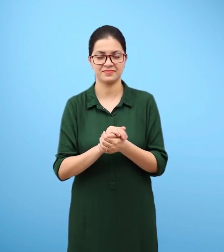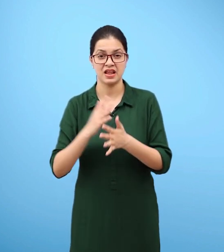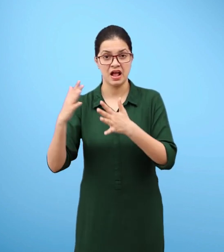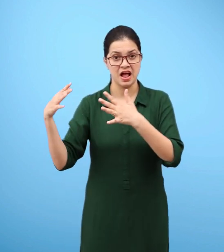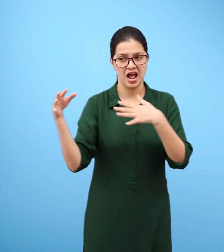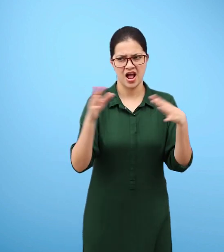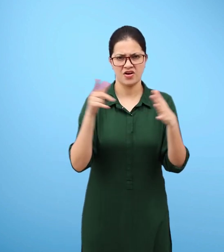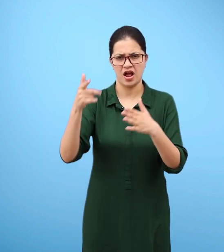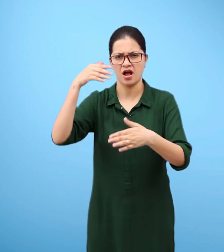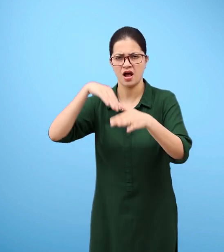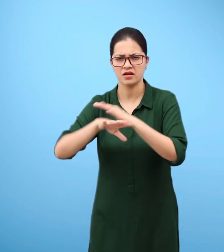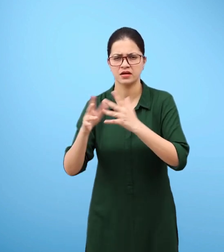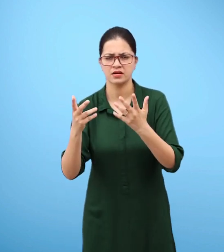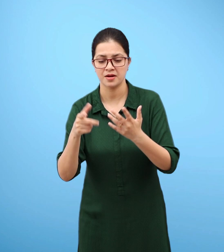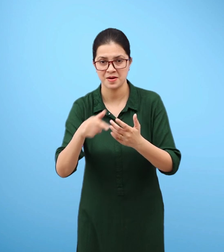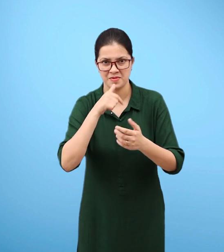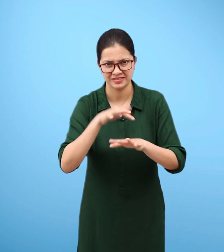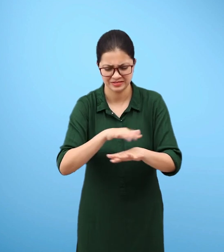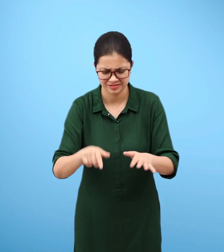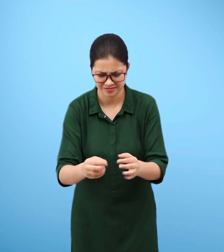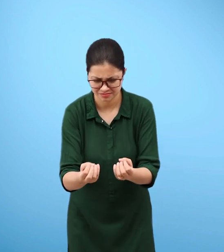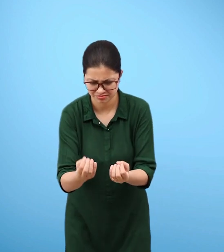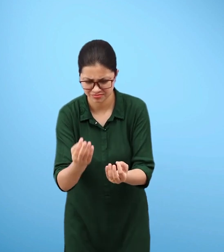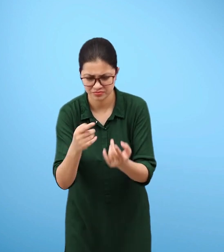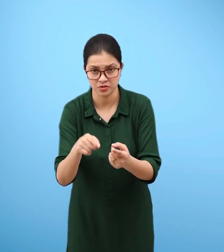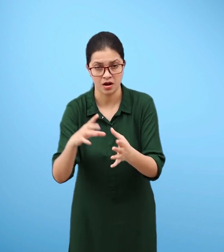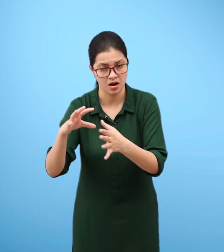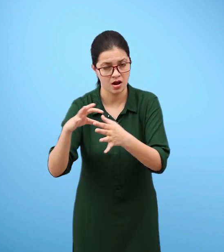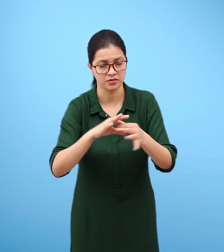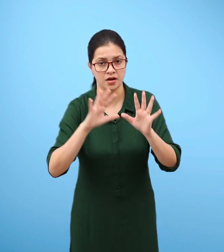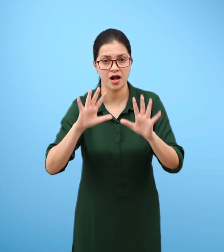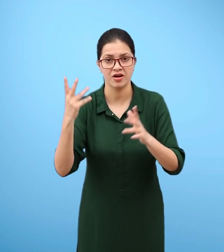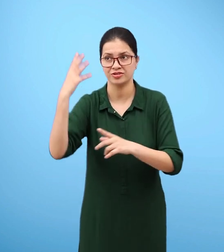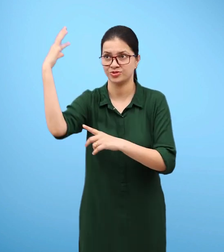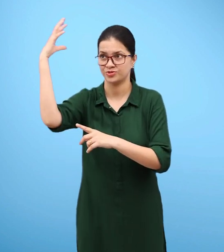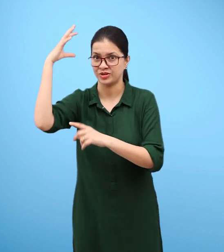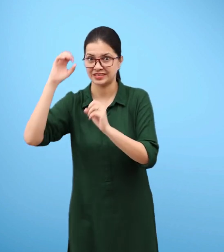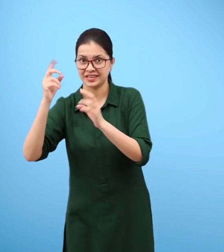The presence of water vapour in air is important for the water cycle in nature.